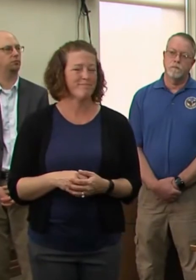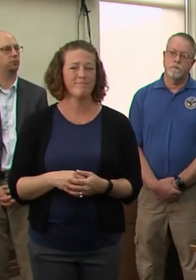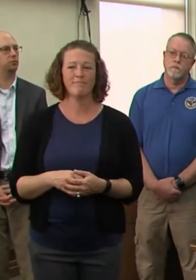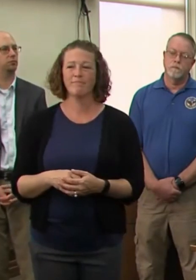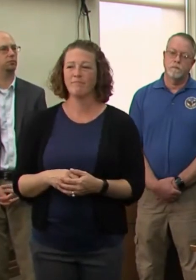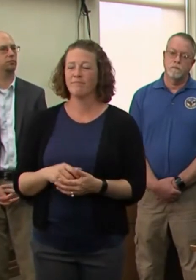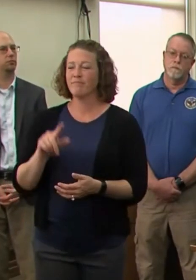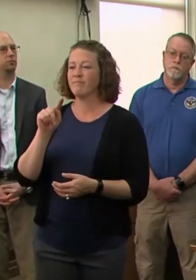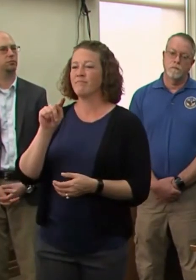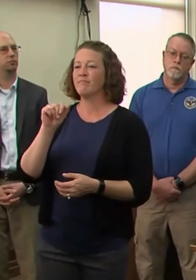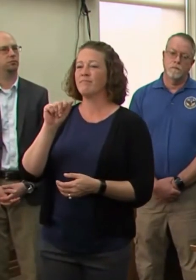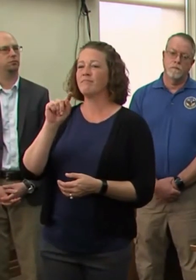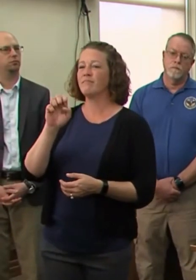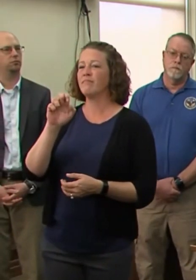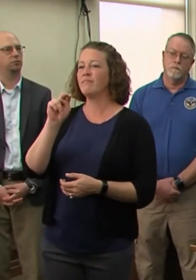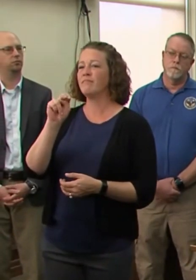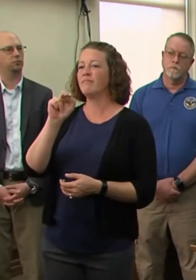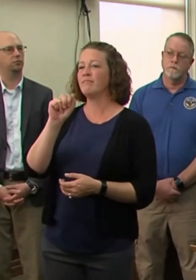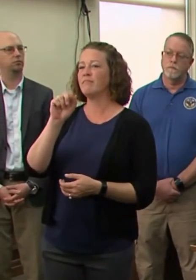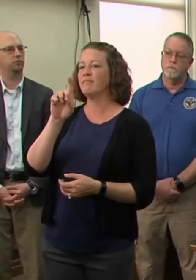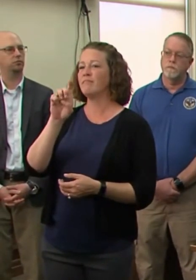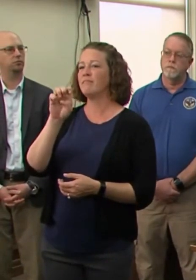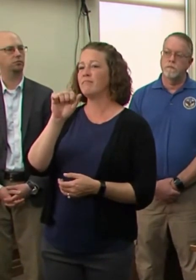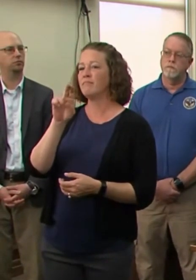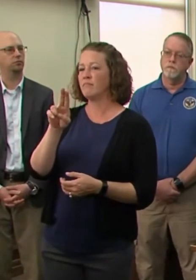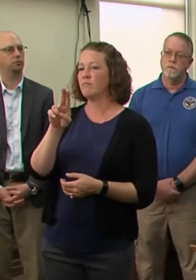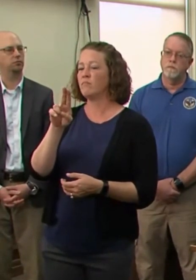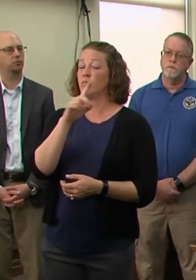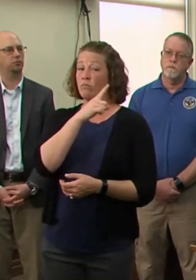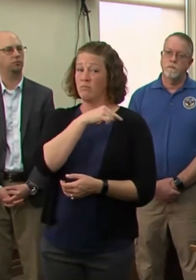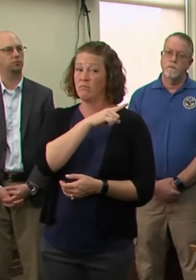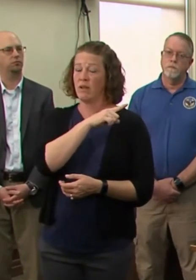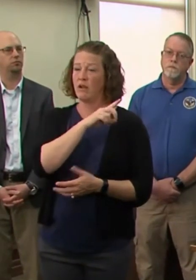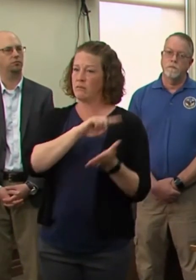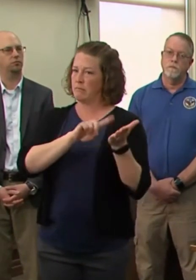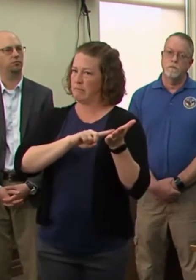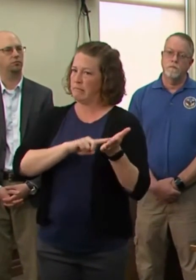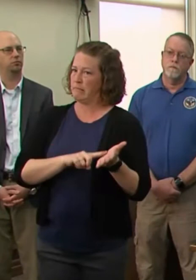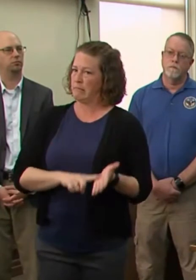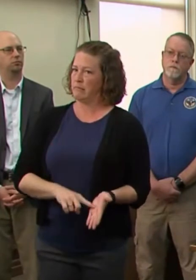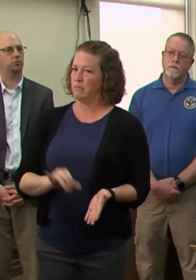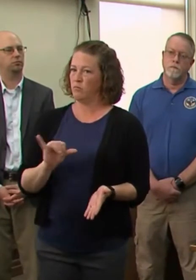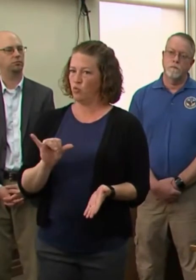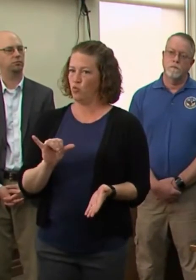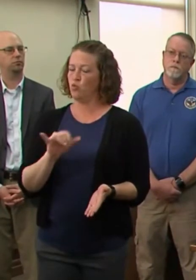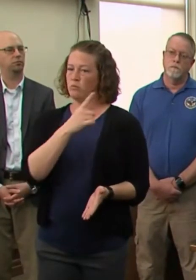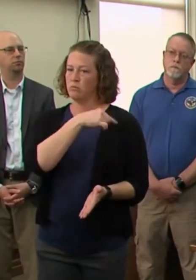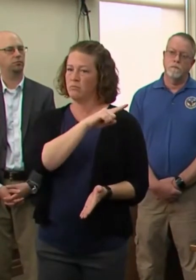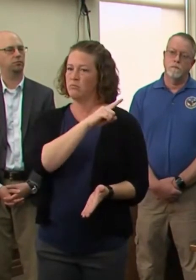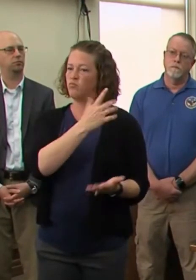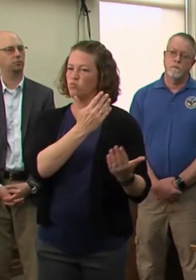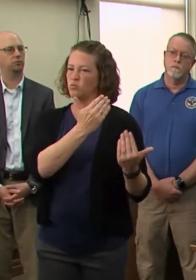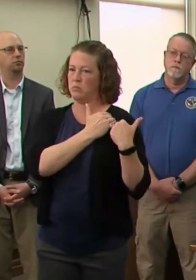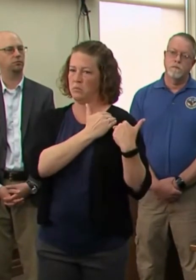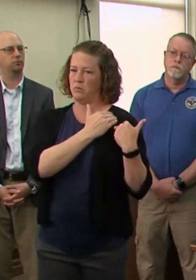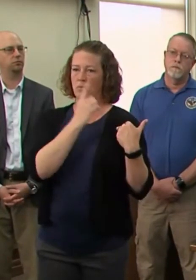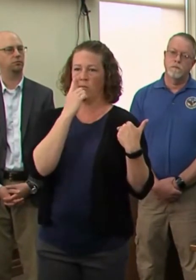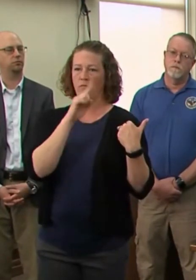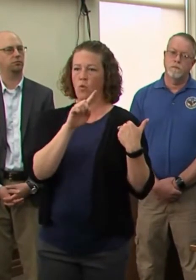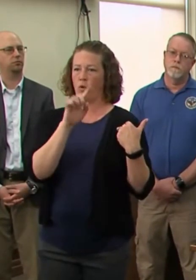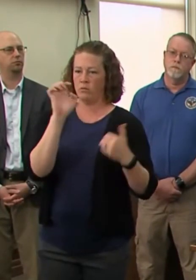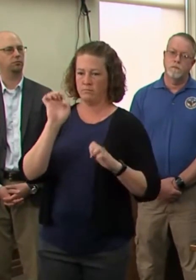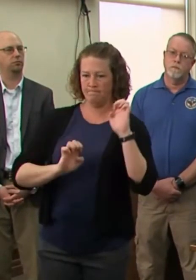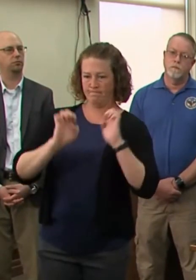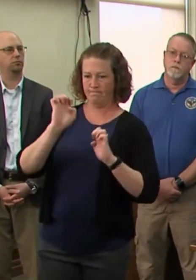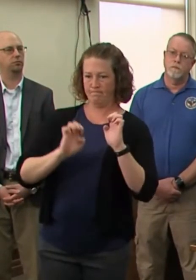Nadeau, who runs our emergency management agency, because they are looking at all those facilities. They're actually responsible for evaluating